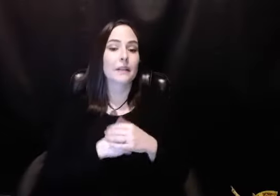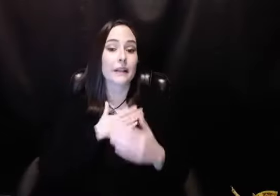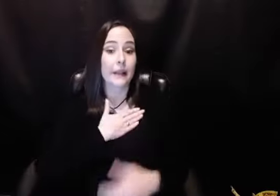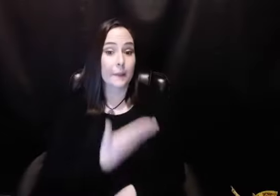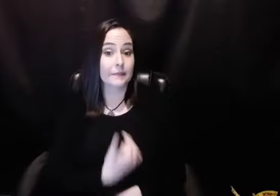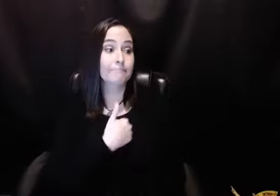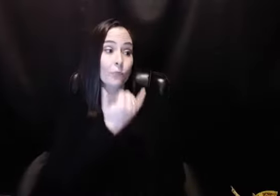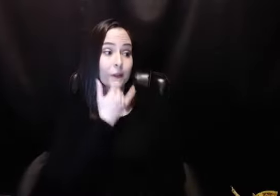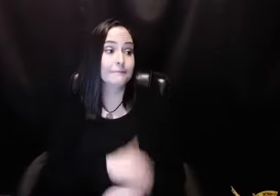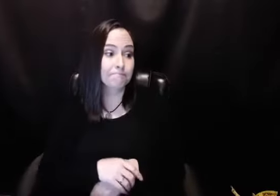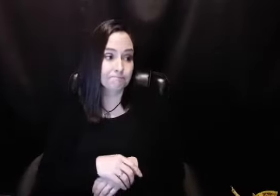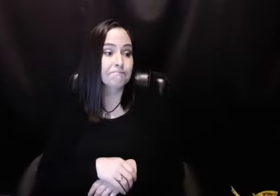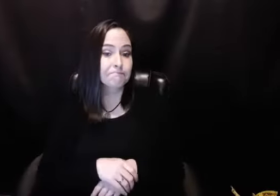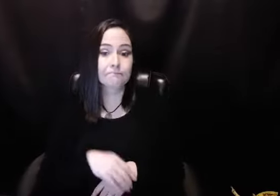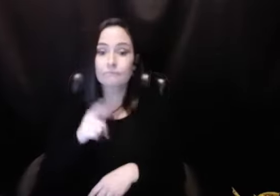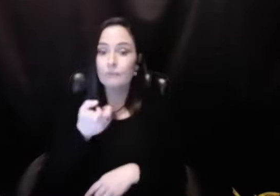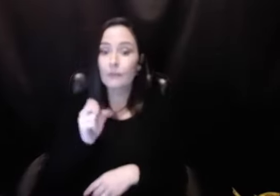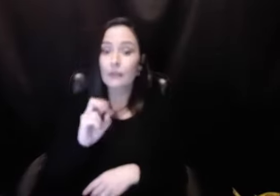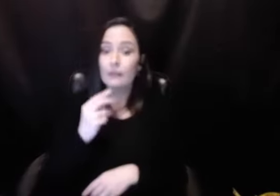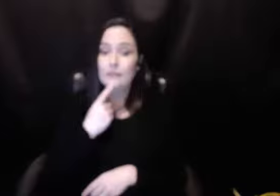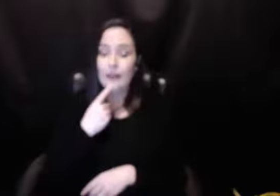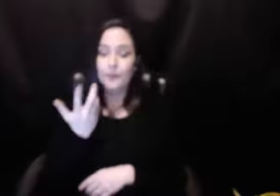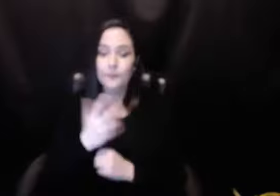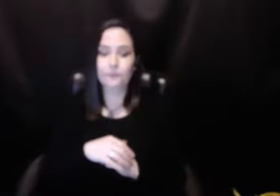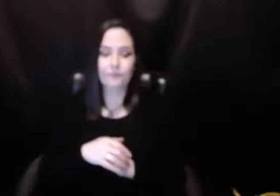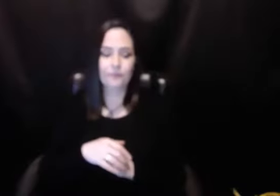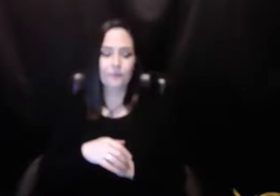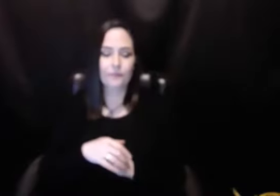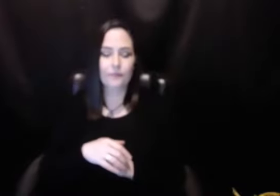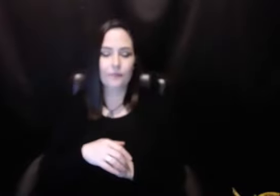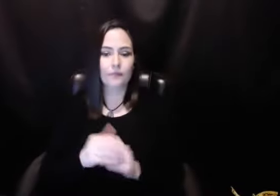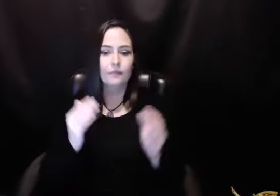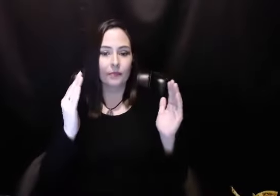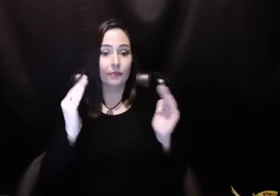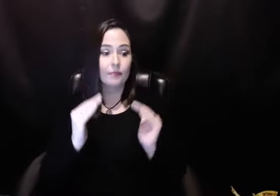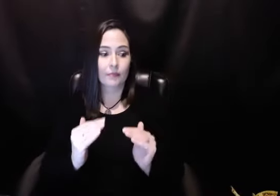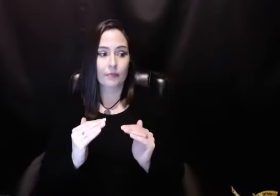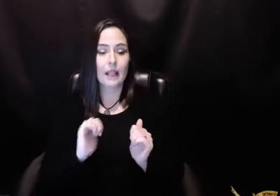But I was told when I make amend to do this, admit what you did wrong and then say, Hey,